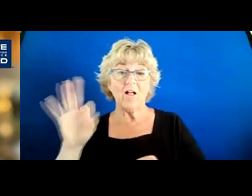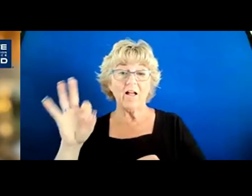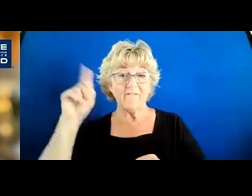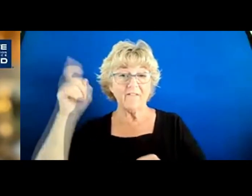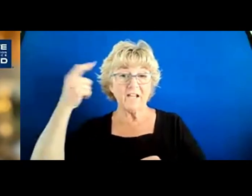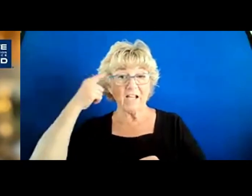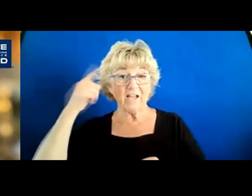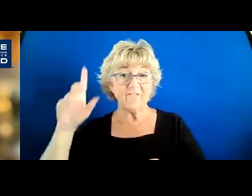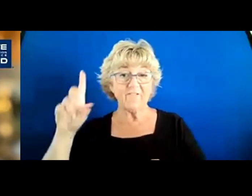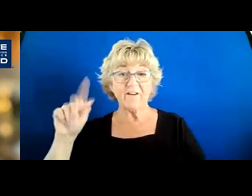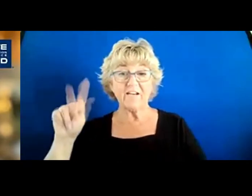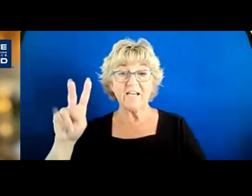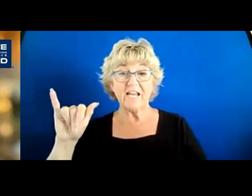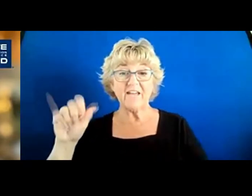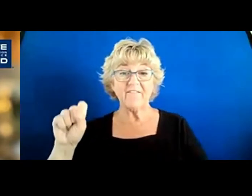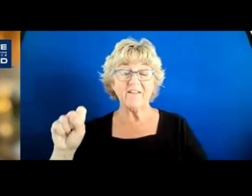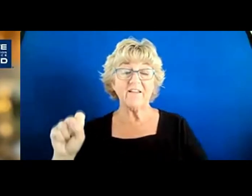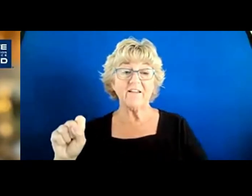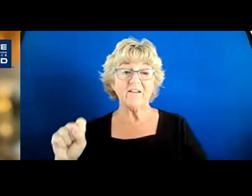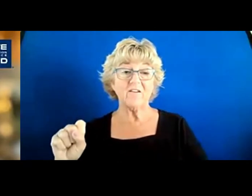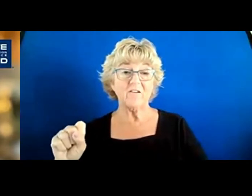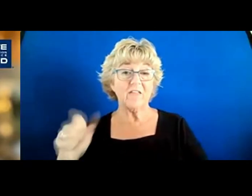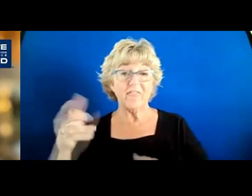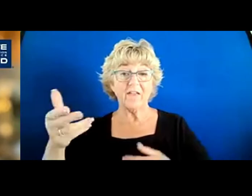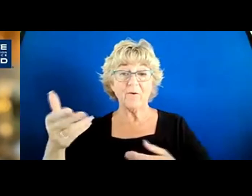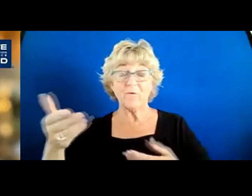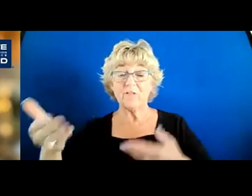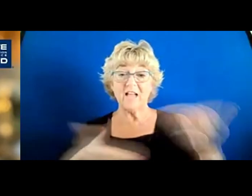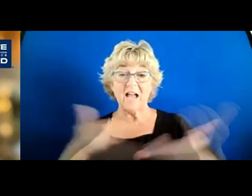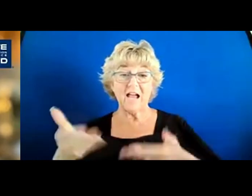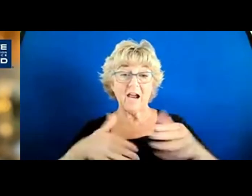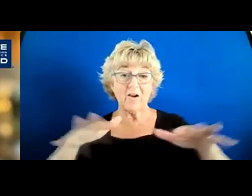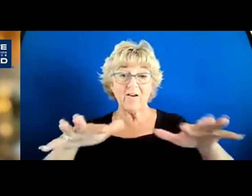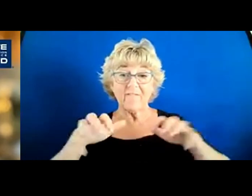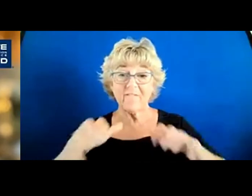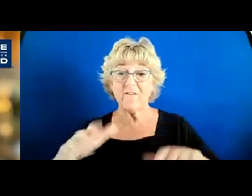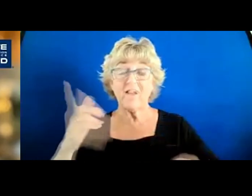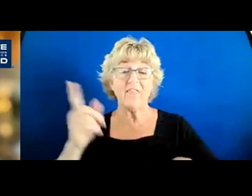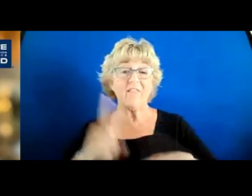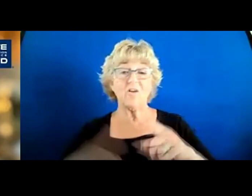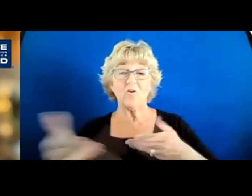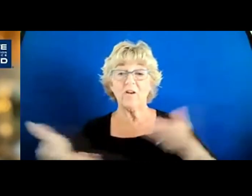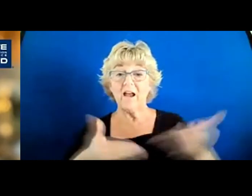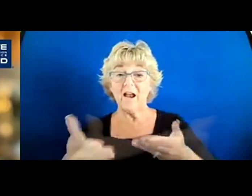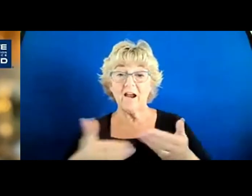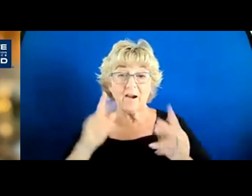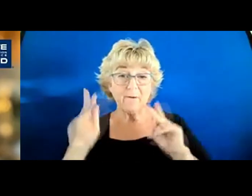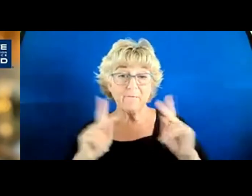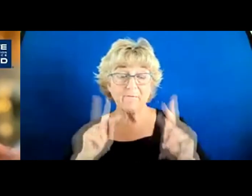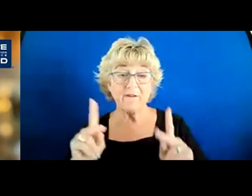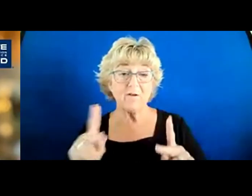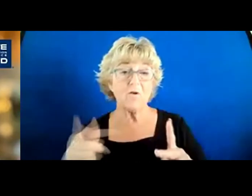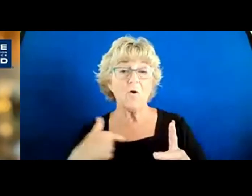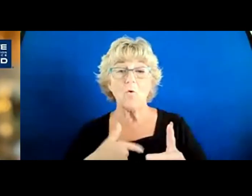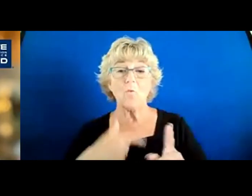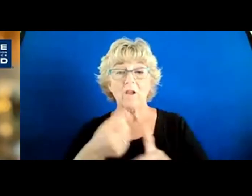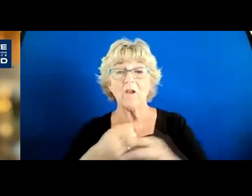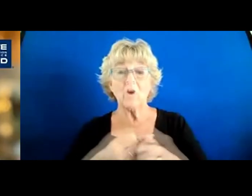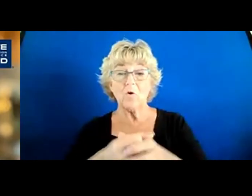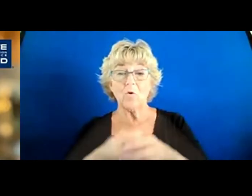another state budget crisis. There was a hiring freeze and state fund wasn't allowed to hire anyone during that time. We grew